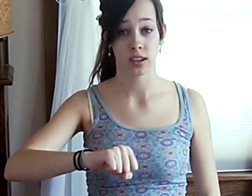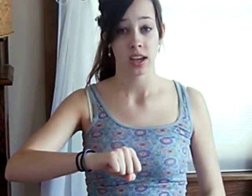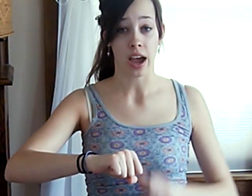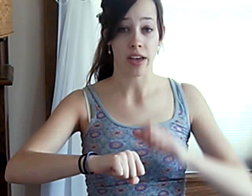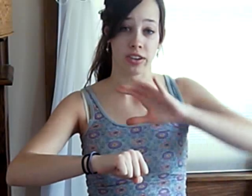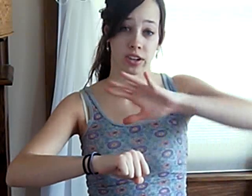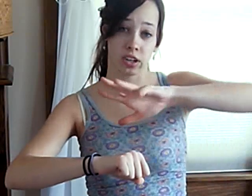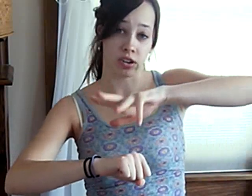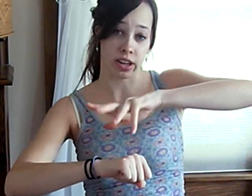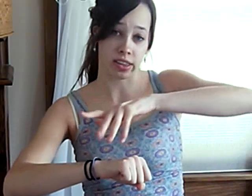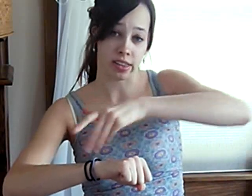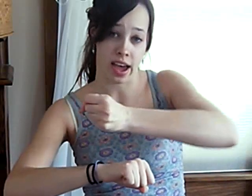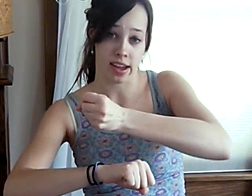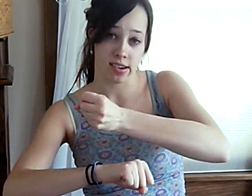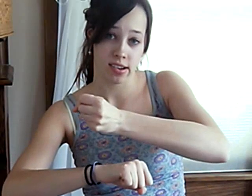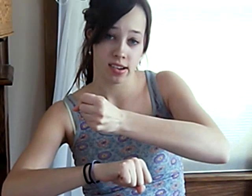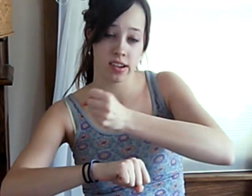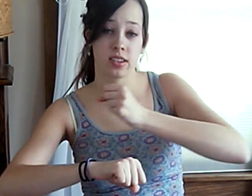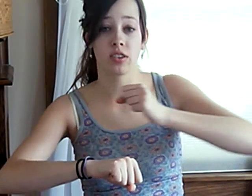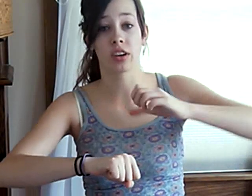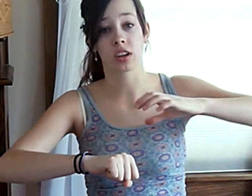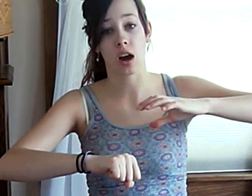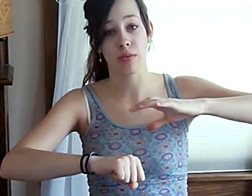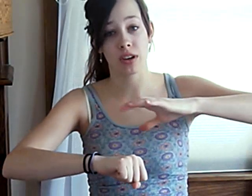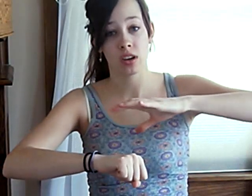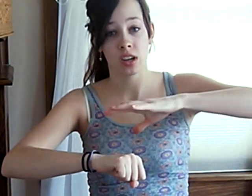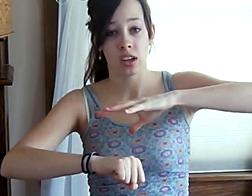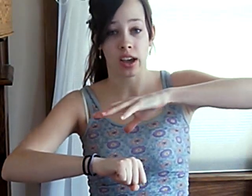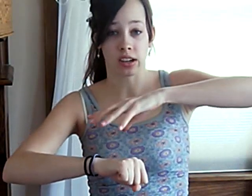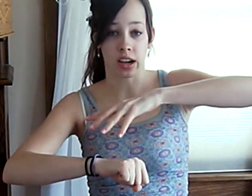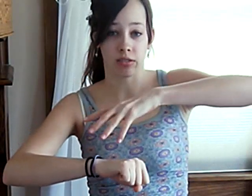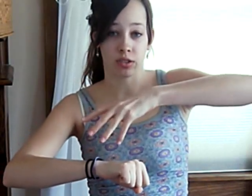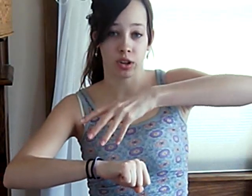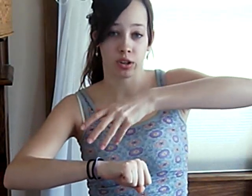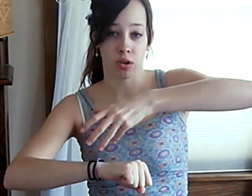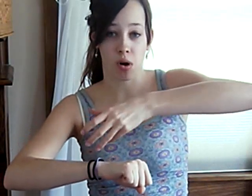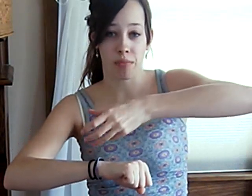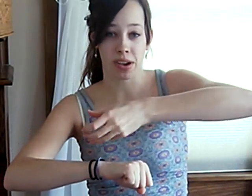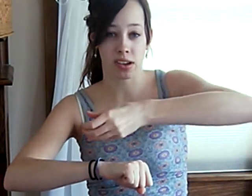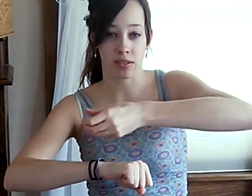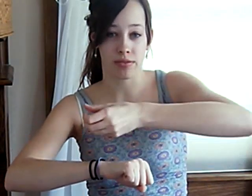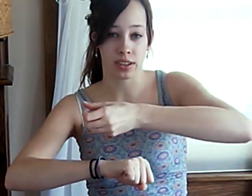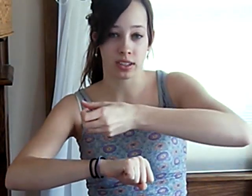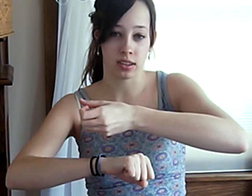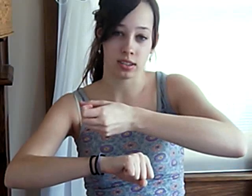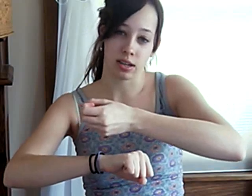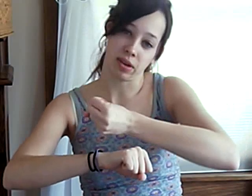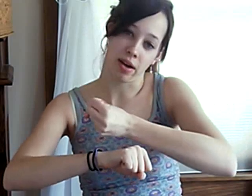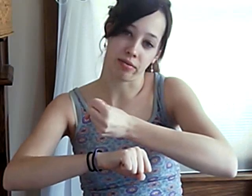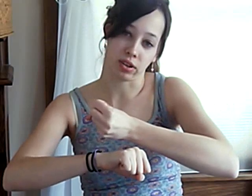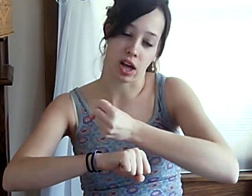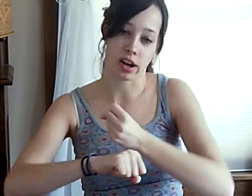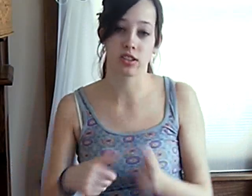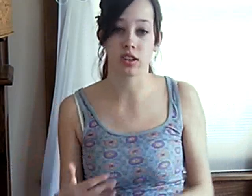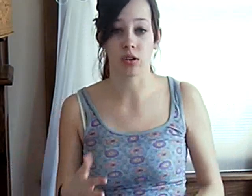and then you're going to go like that. So, you're going to come in and kind of turn it while making a fist at same time for lock. So,